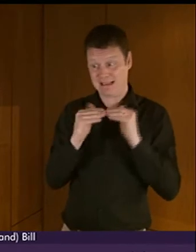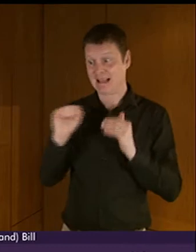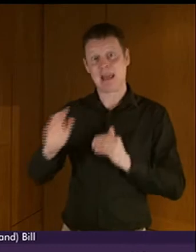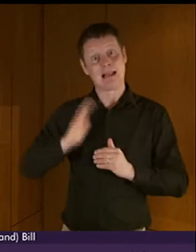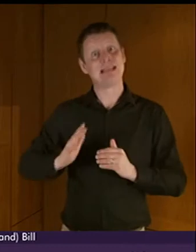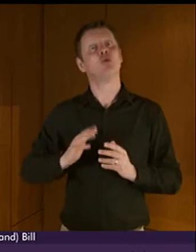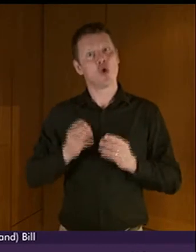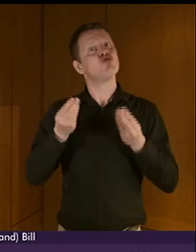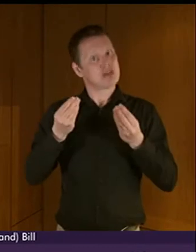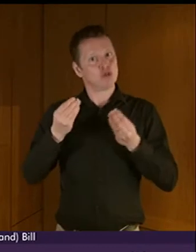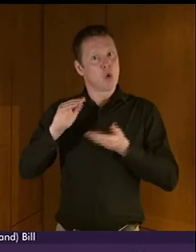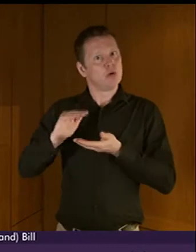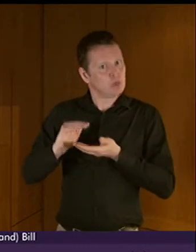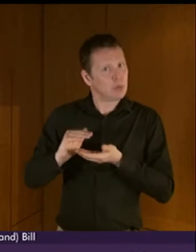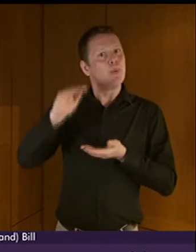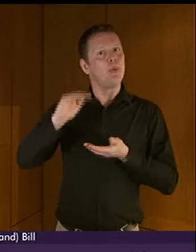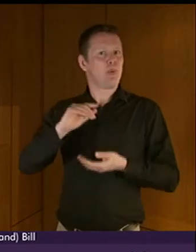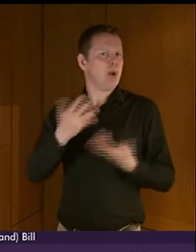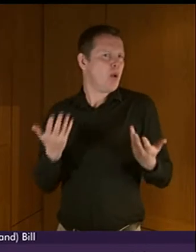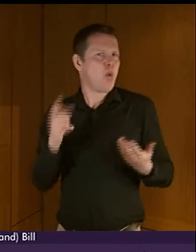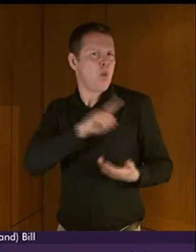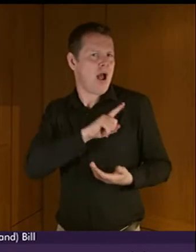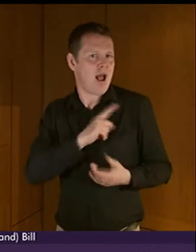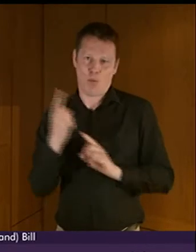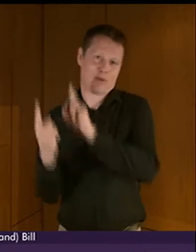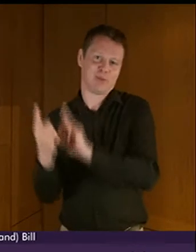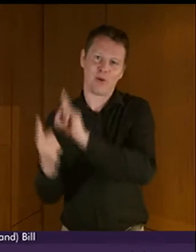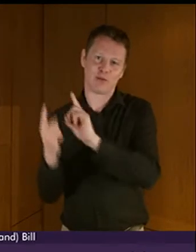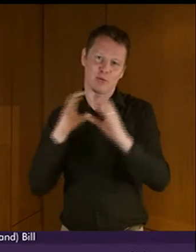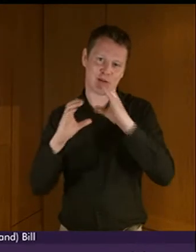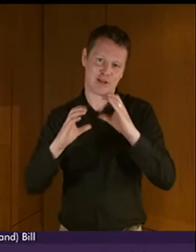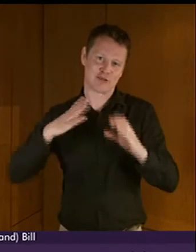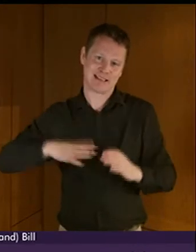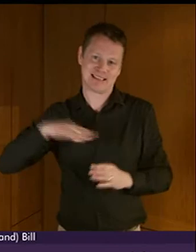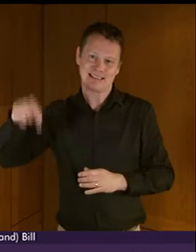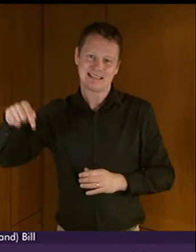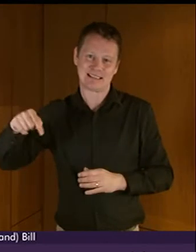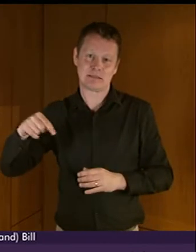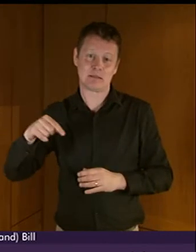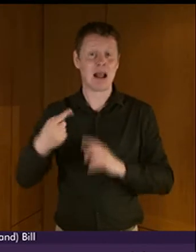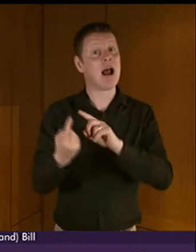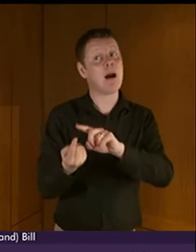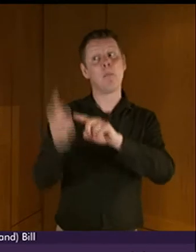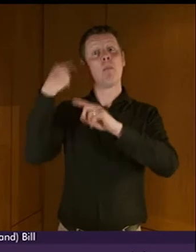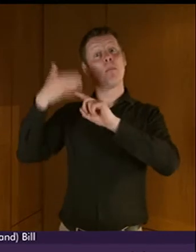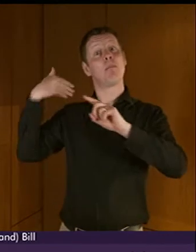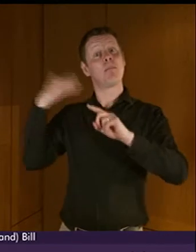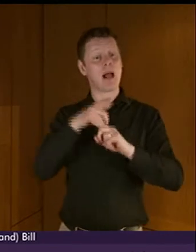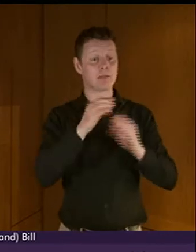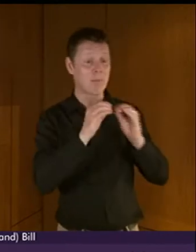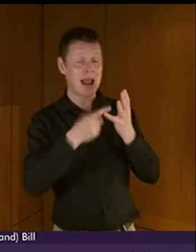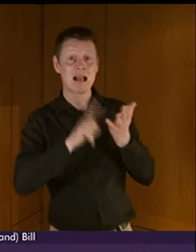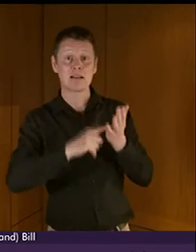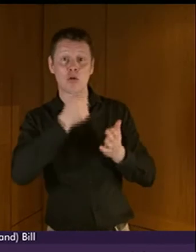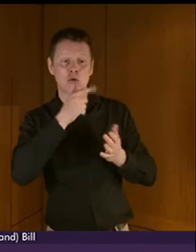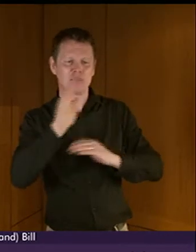intensive because it requires one-to-one communication. In the past, when improvements for BSL users have been